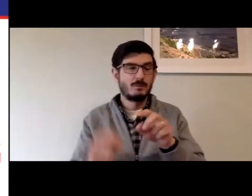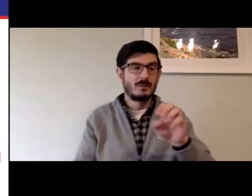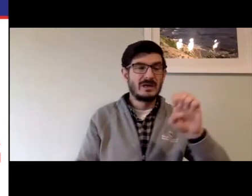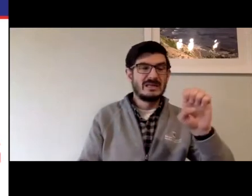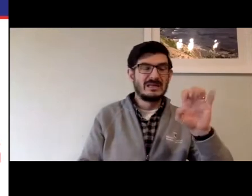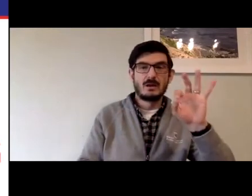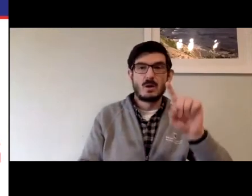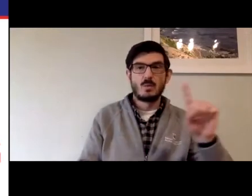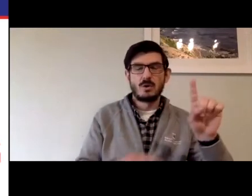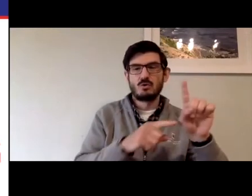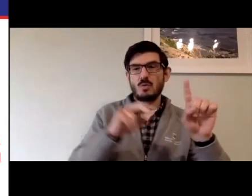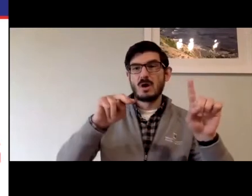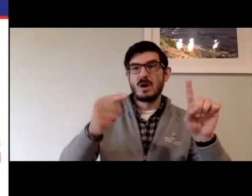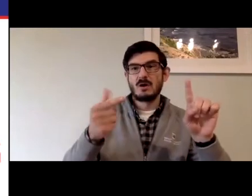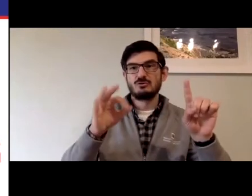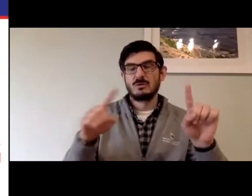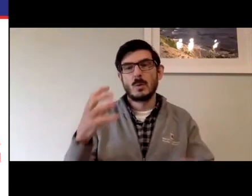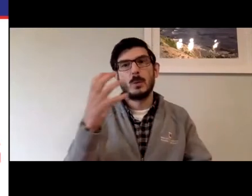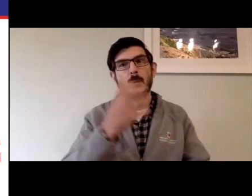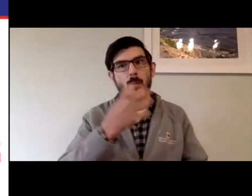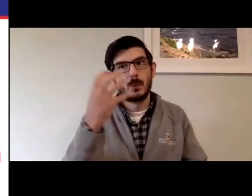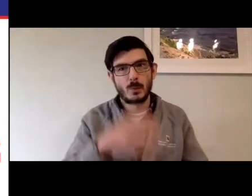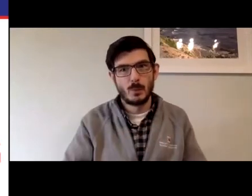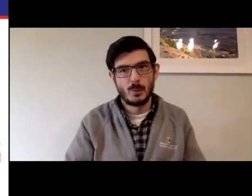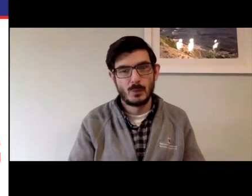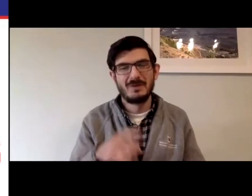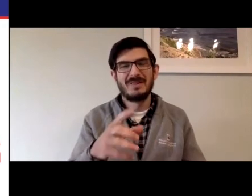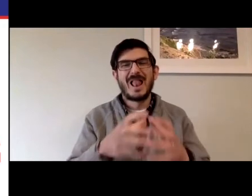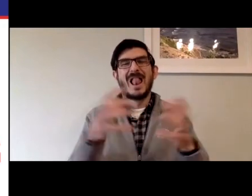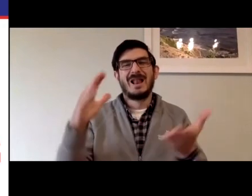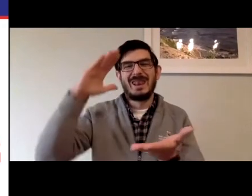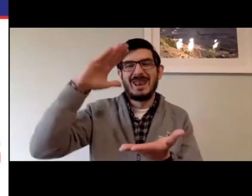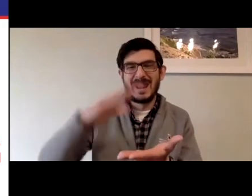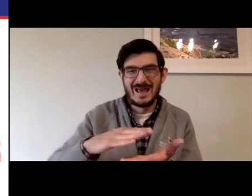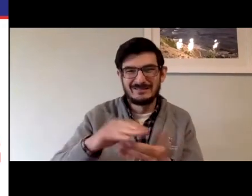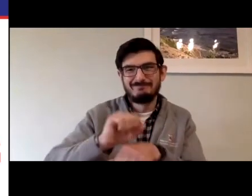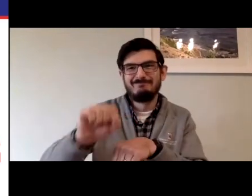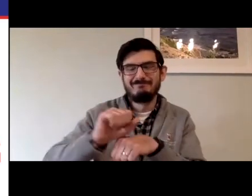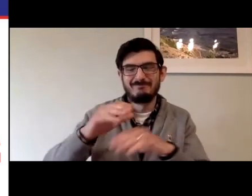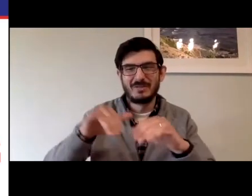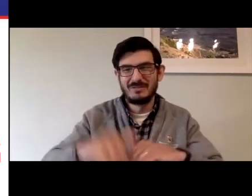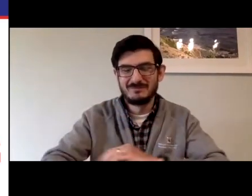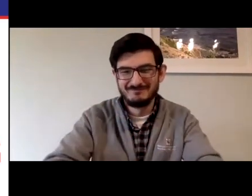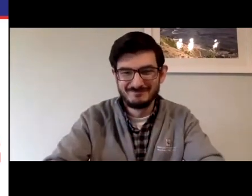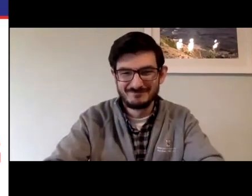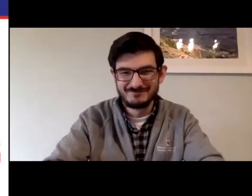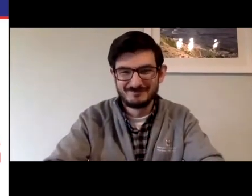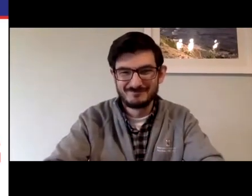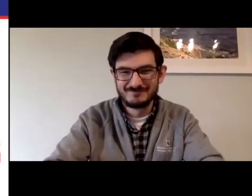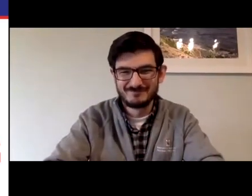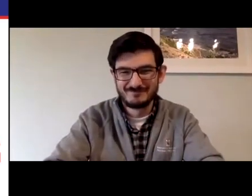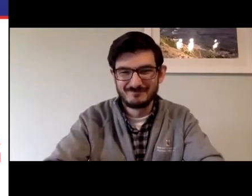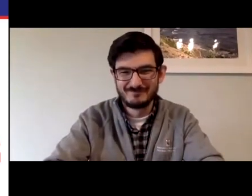to 911. So we're transitioning from e911 to ng 911, which is truly astounding.